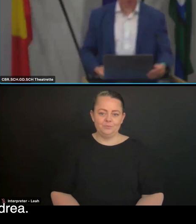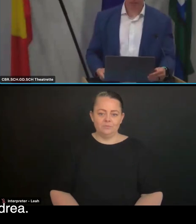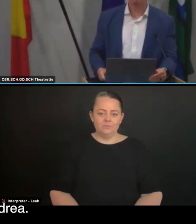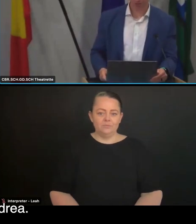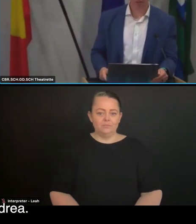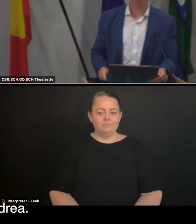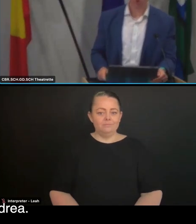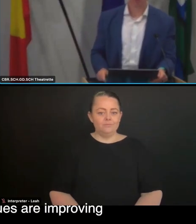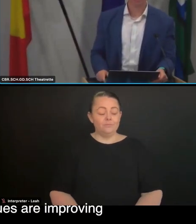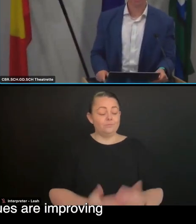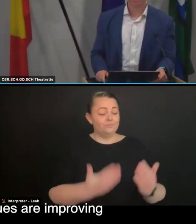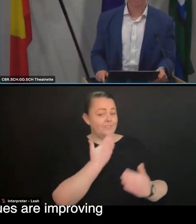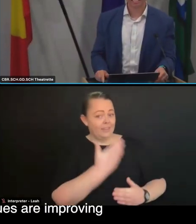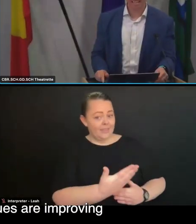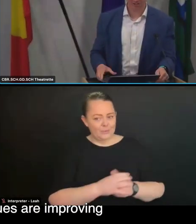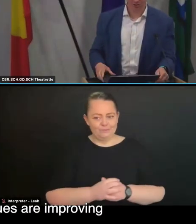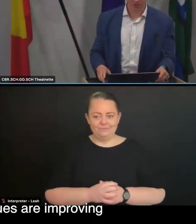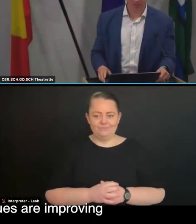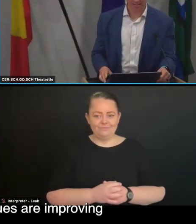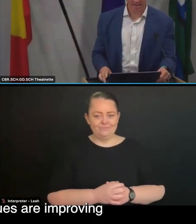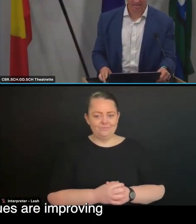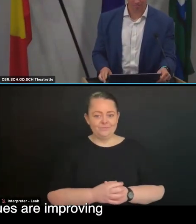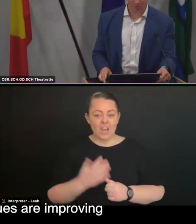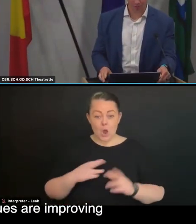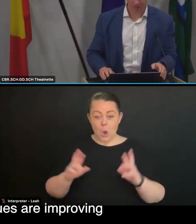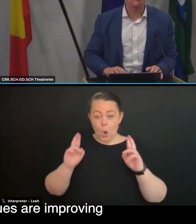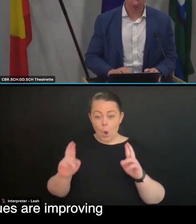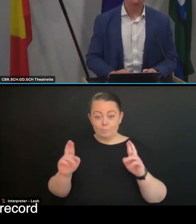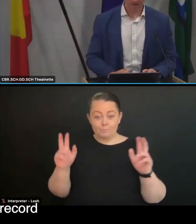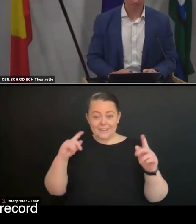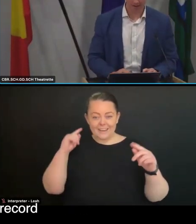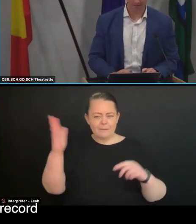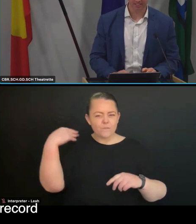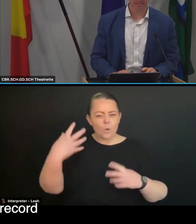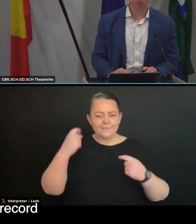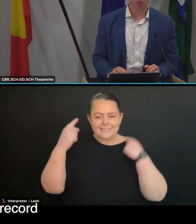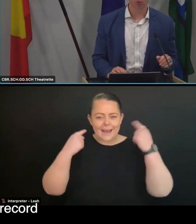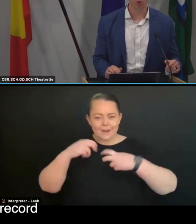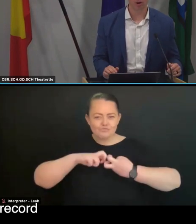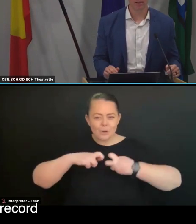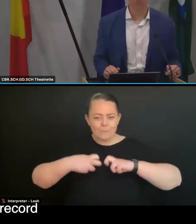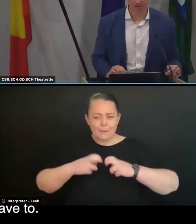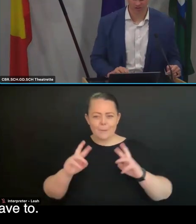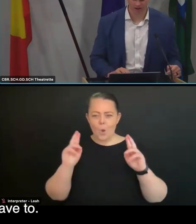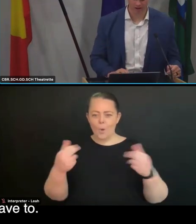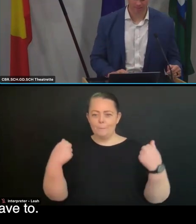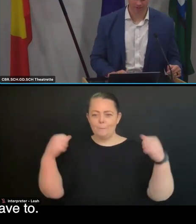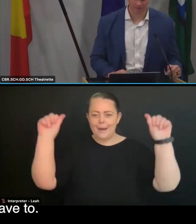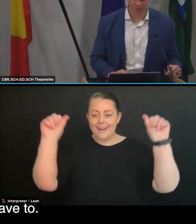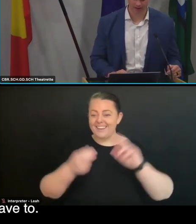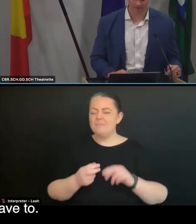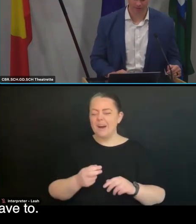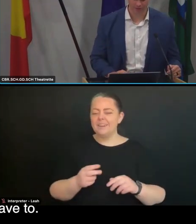Lovely. Thank you, Andrea, and I'm hoping that the sound issues are improving, but having said that, we will coordinate our session